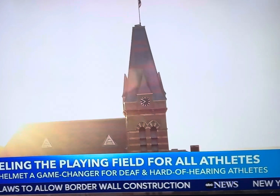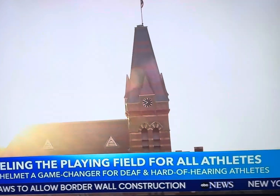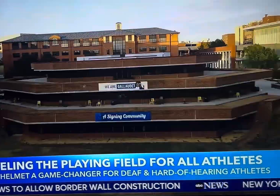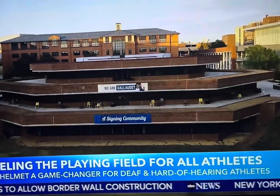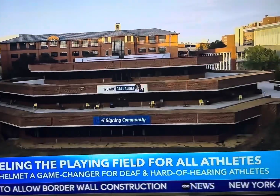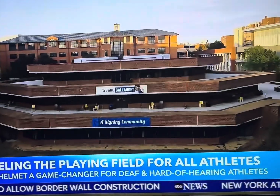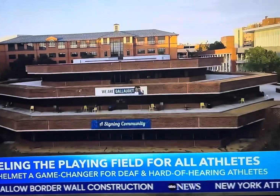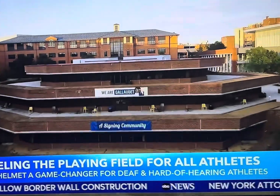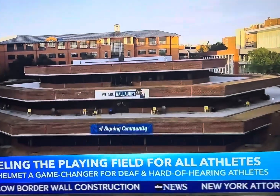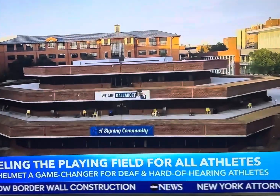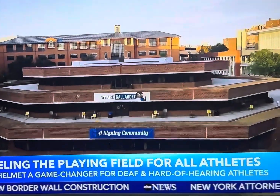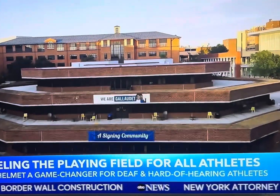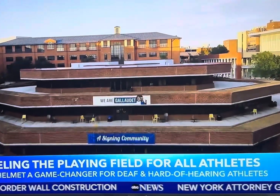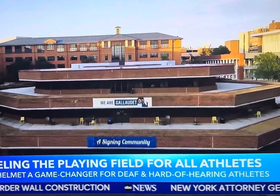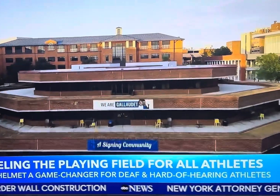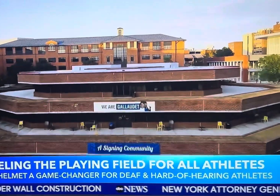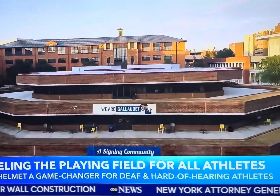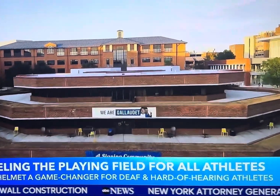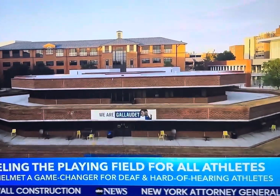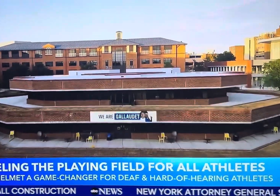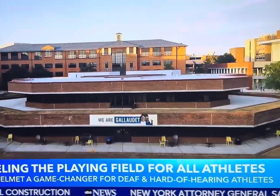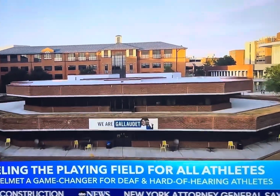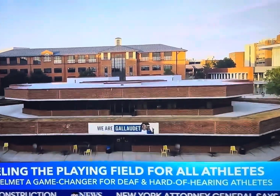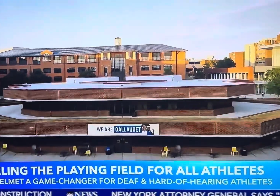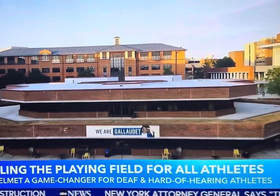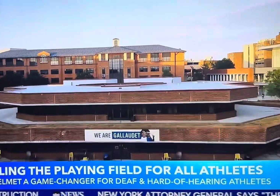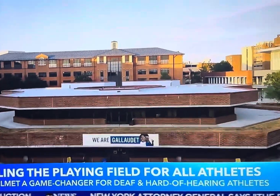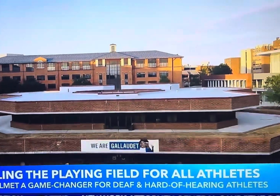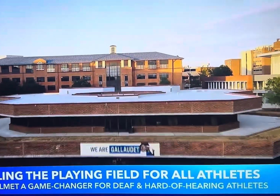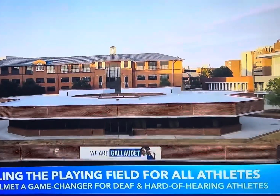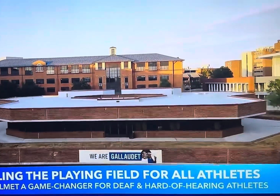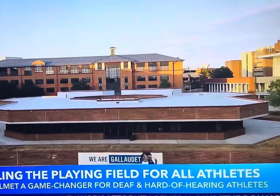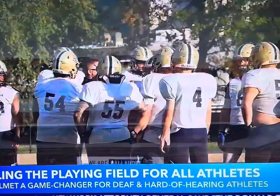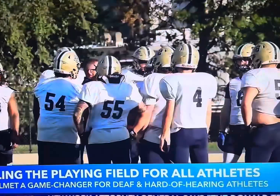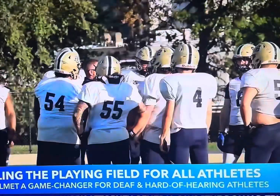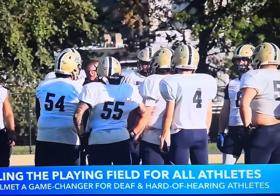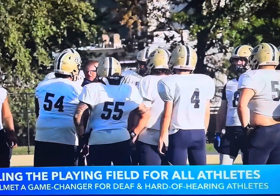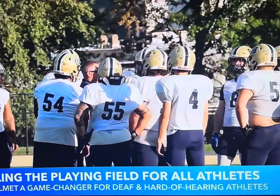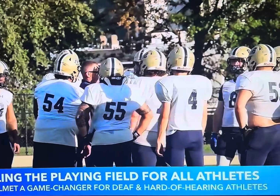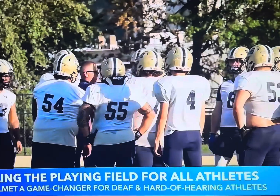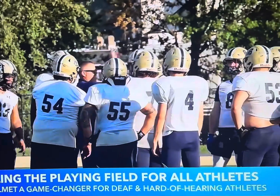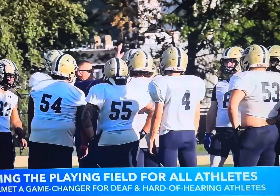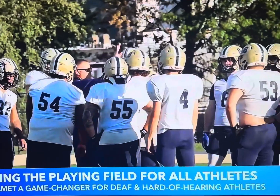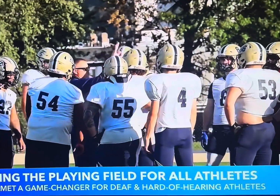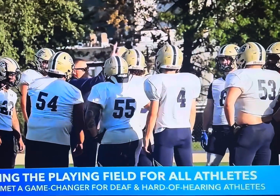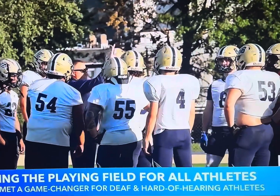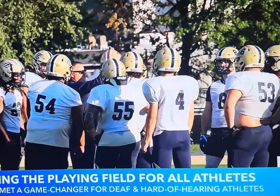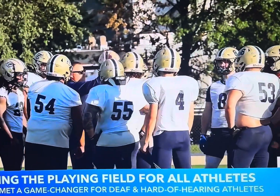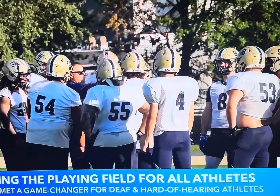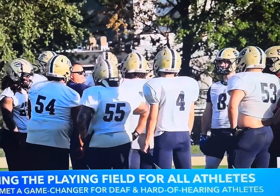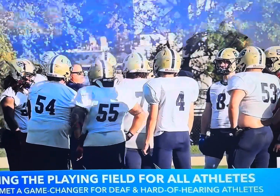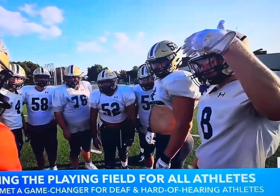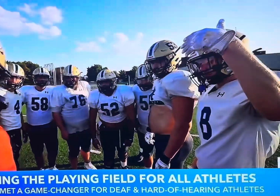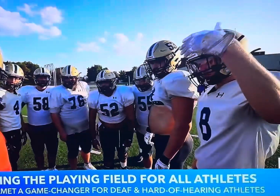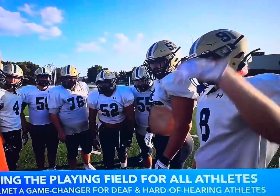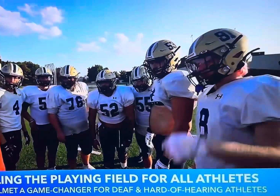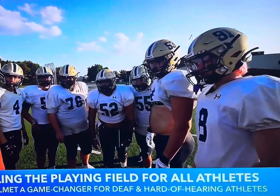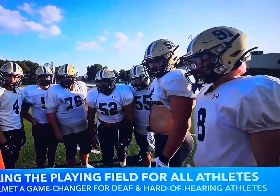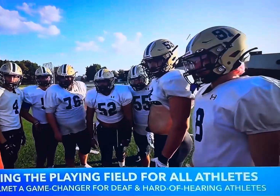the country and this won't be the first innovation introduced to the game by its athletes. And then we're gonna go kick off. The huddle, now a staple in